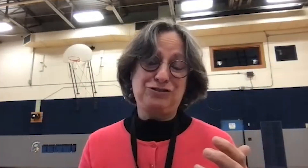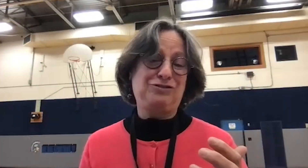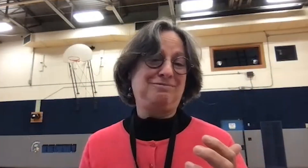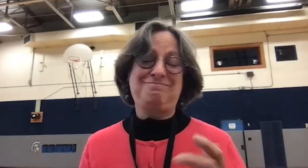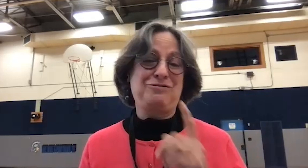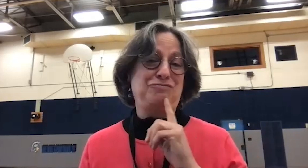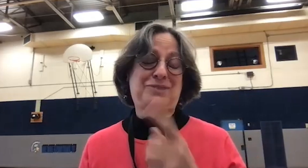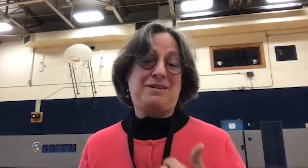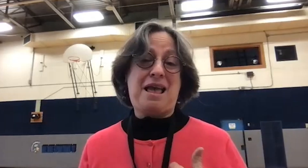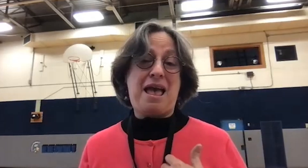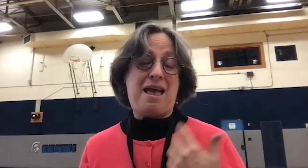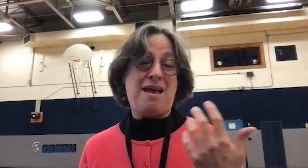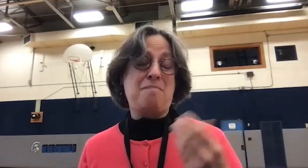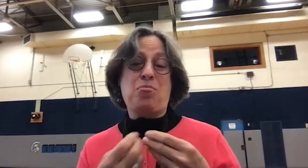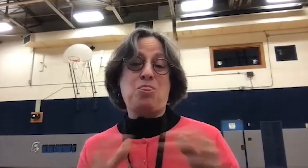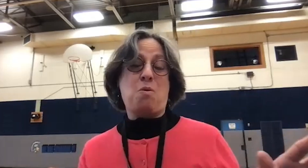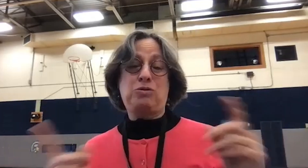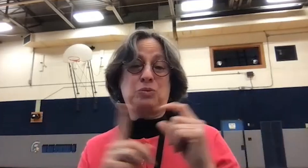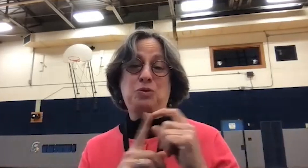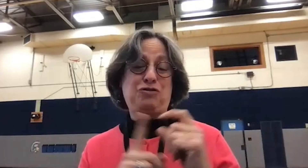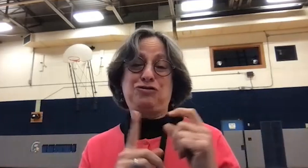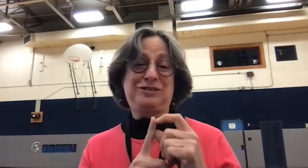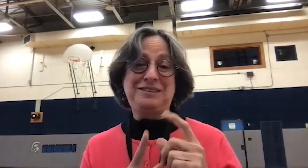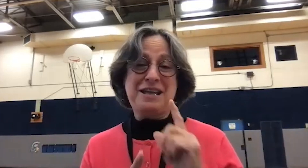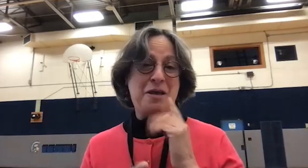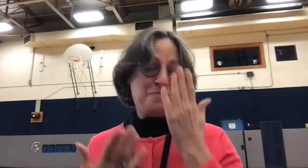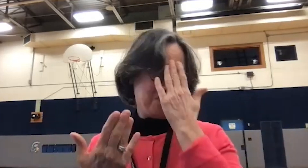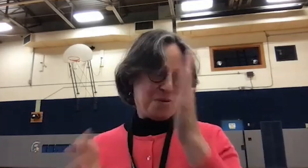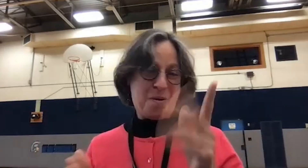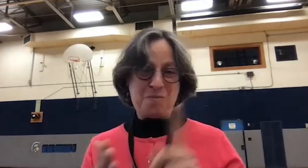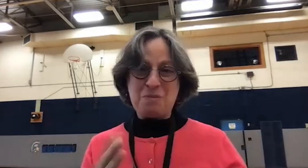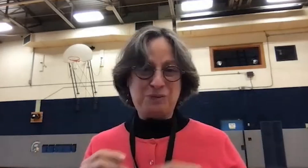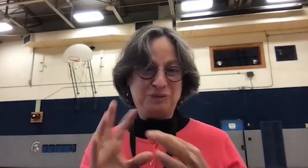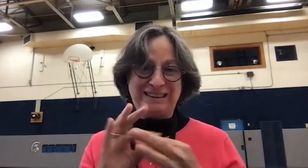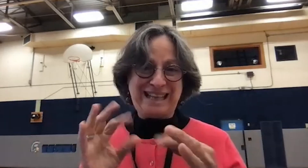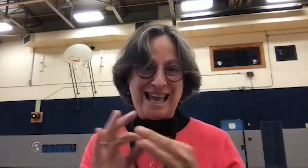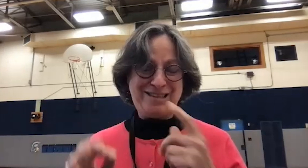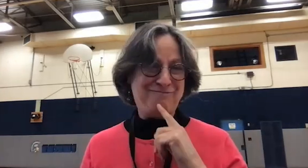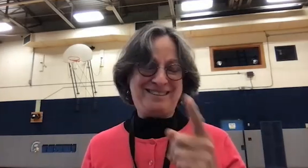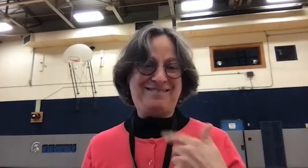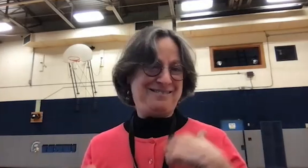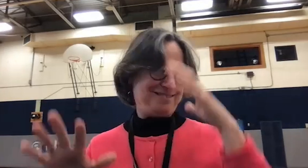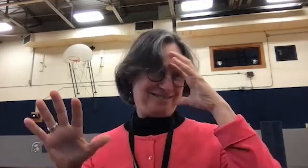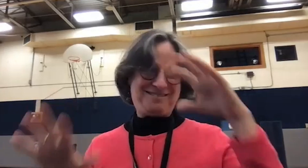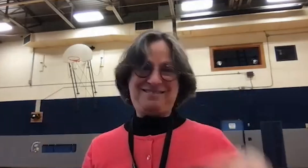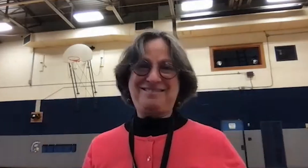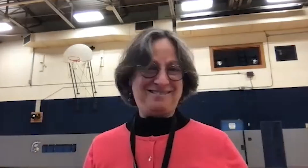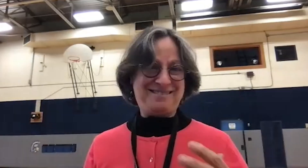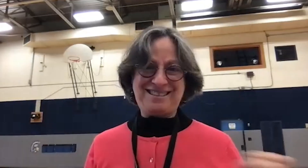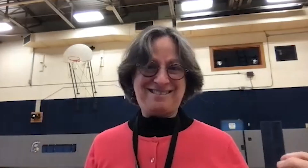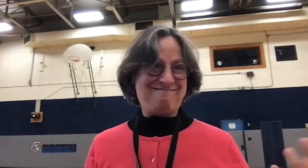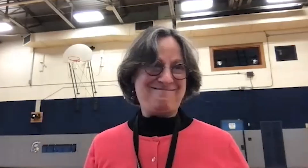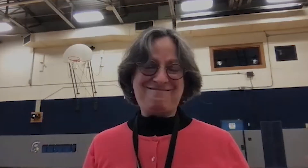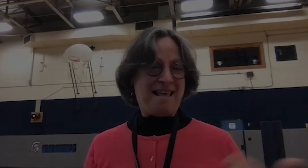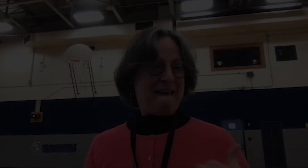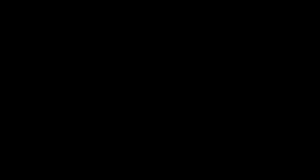Well, thank you so much. I am at a loss for words. I am completely in shock. I really don't know what to say.